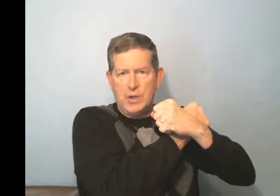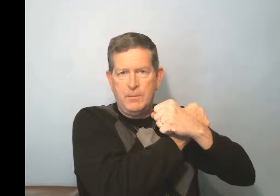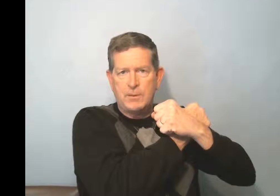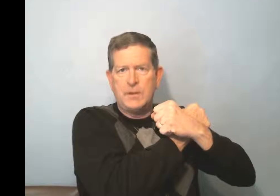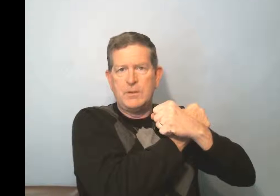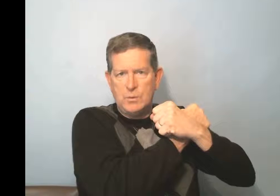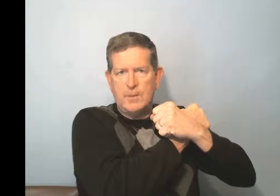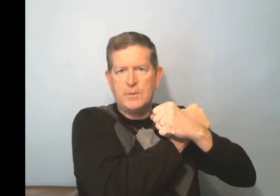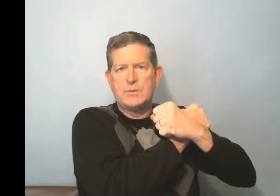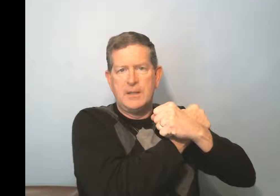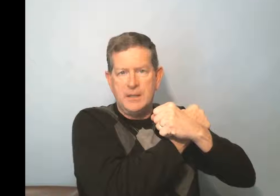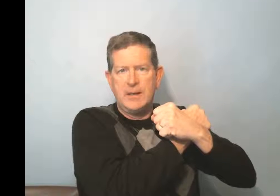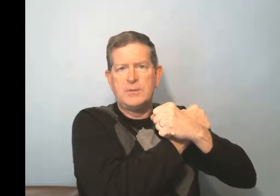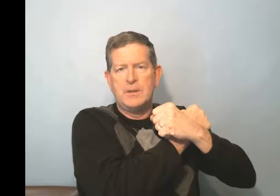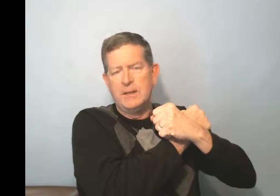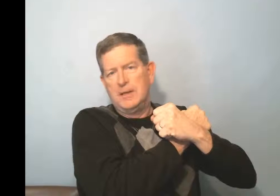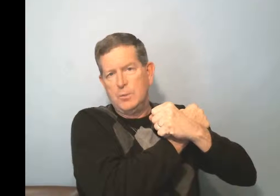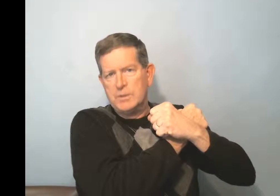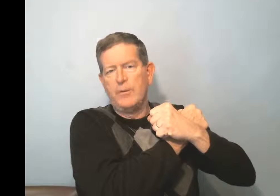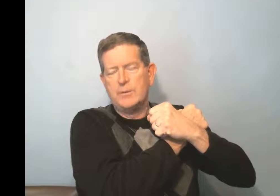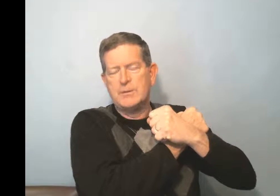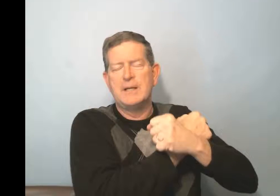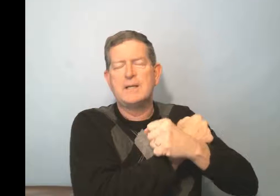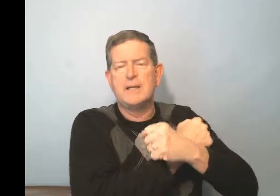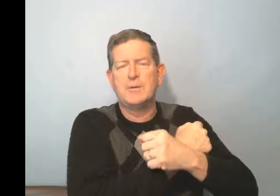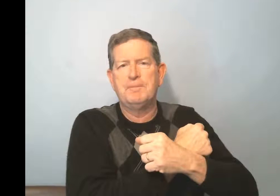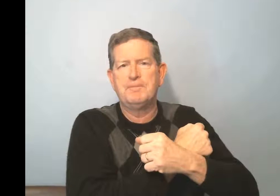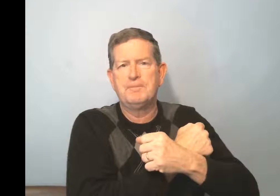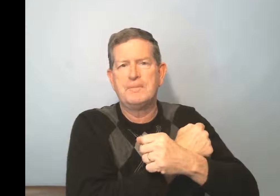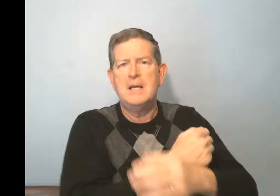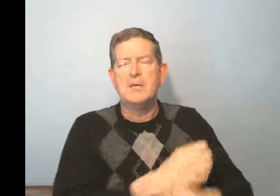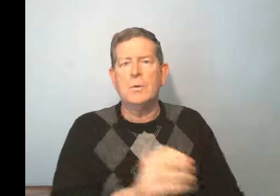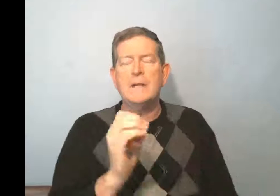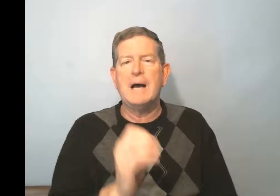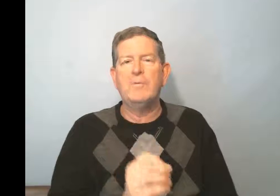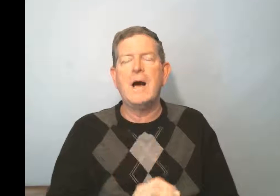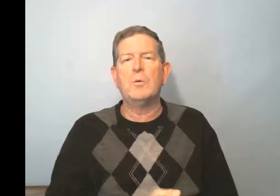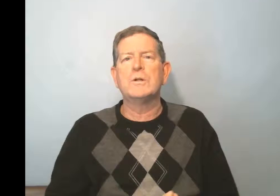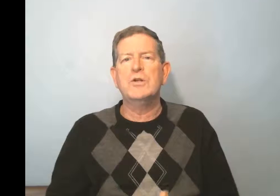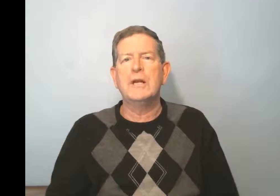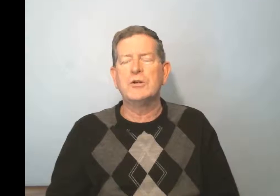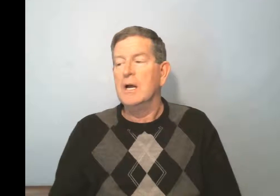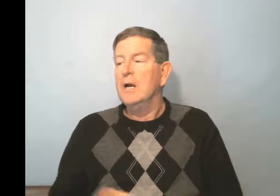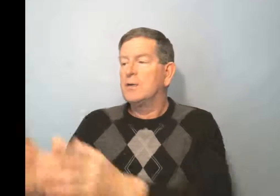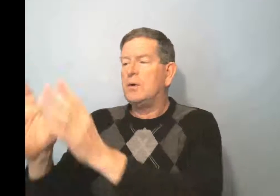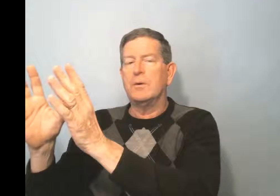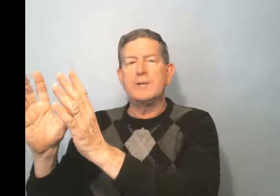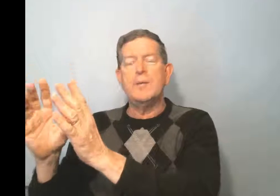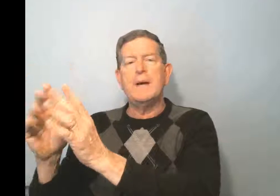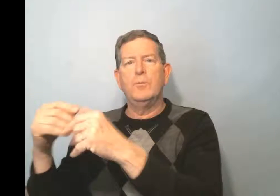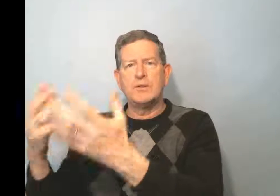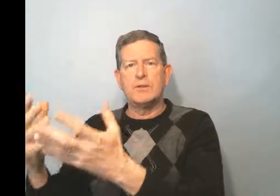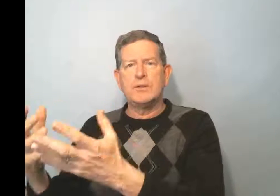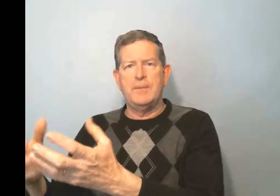'ai besoin, tu as besoin, il a besoin, nous avons besoin, etc. So, only avoir will change. So, let's go back to the original statement.